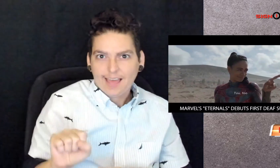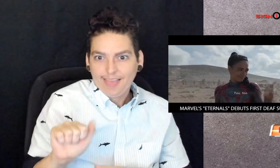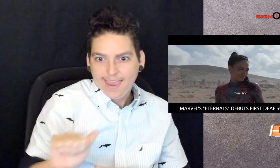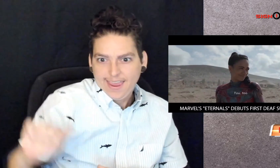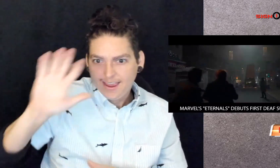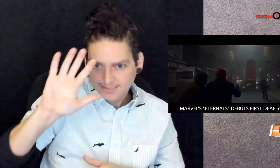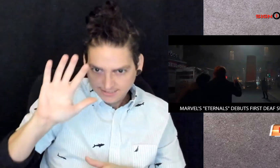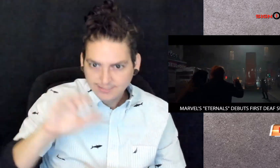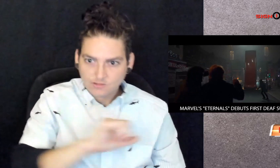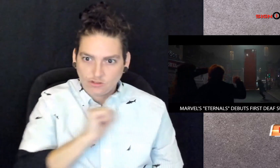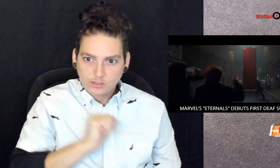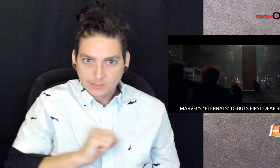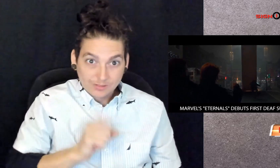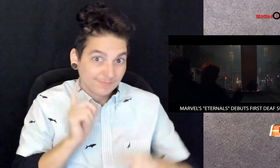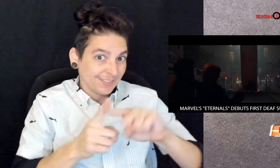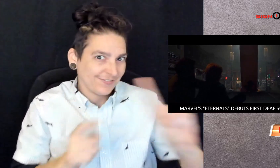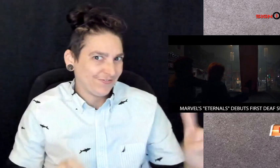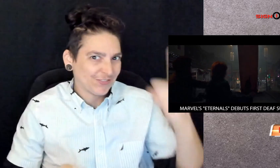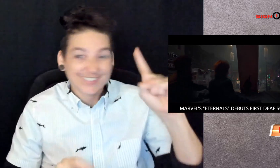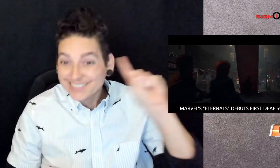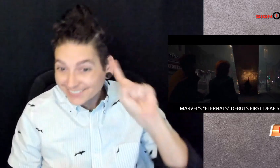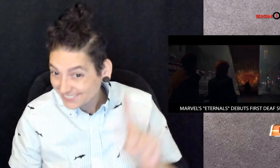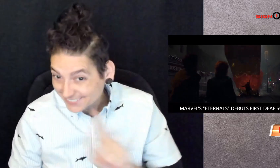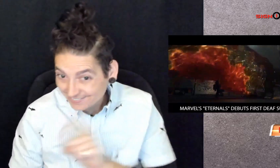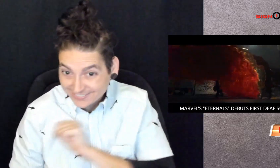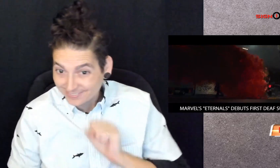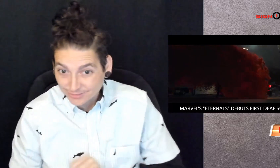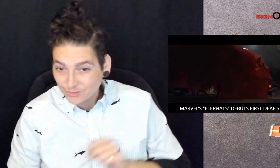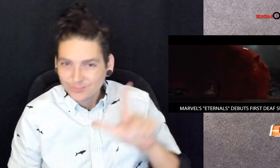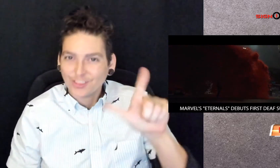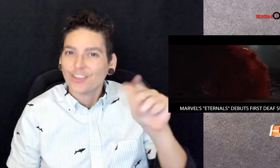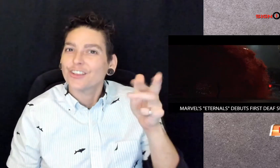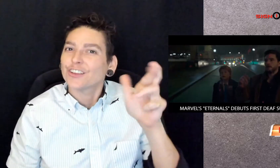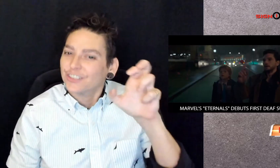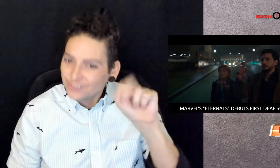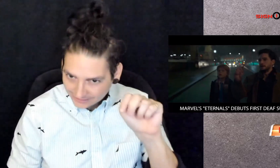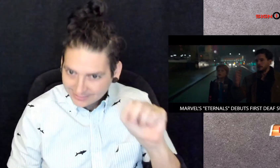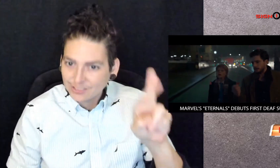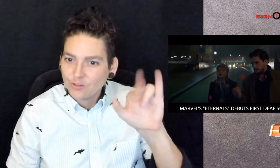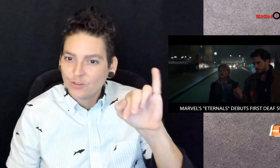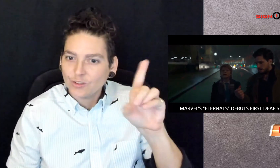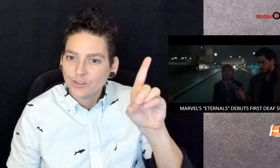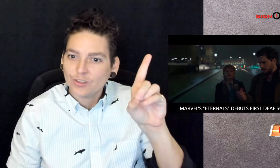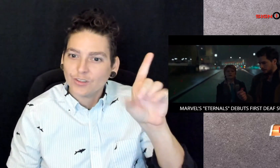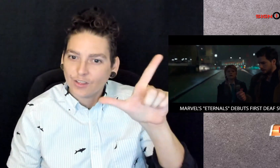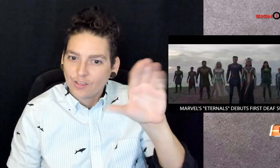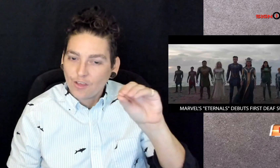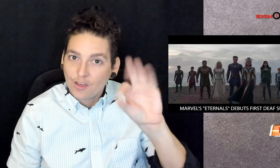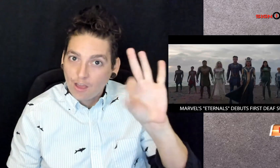superhero, and Lauren Ridloff as Makkari,